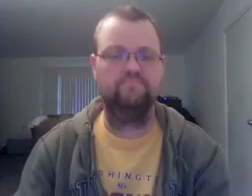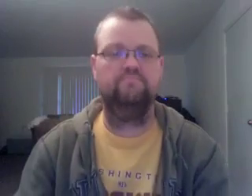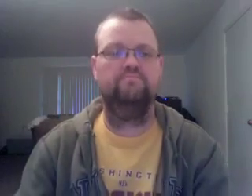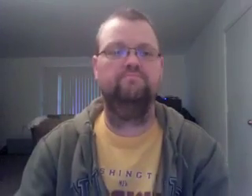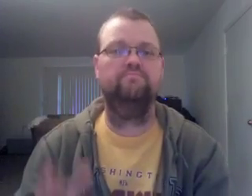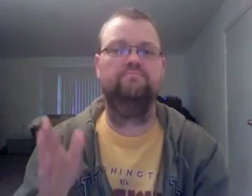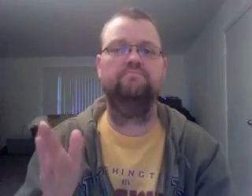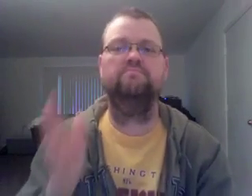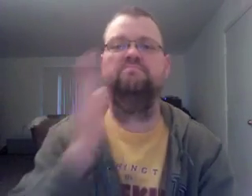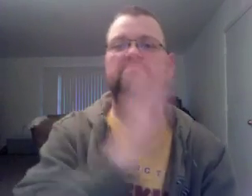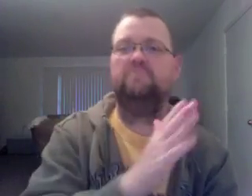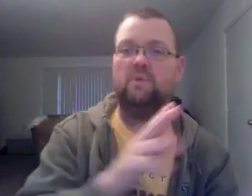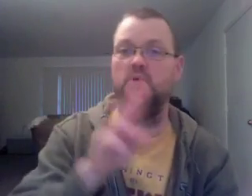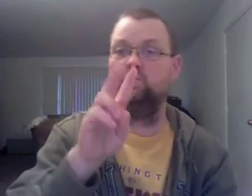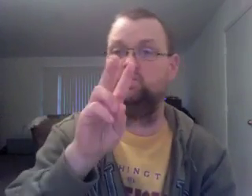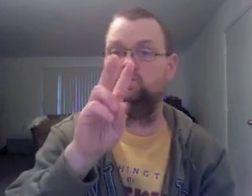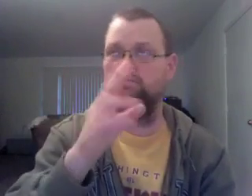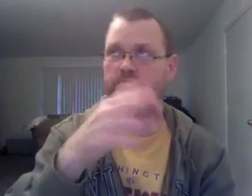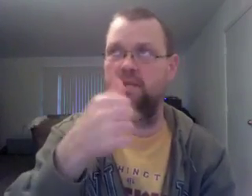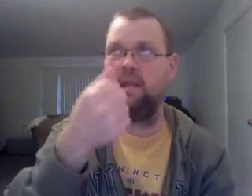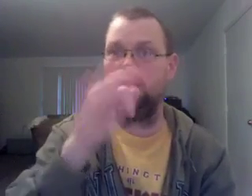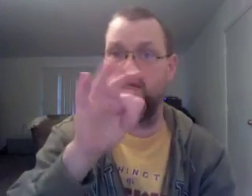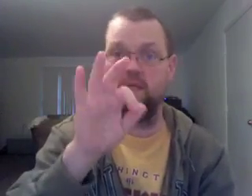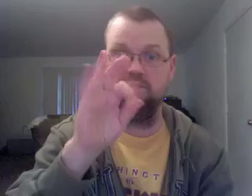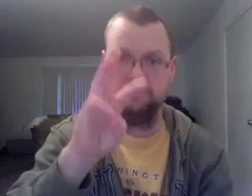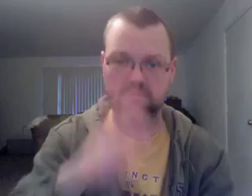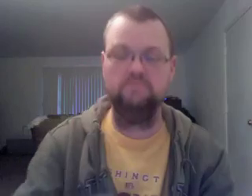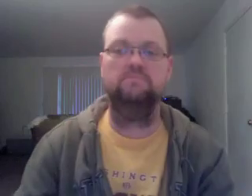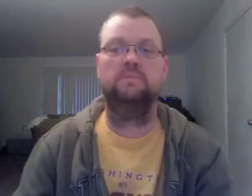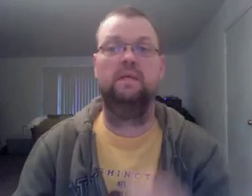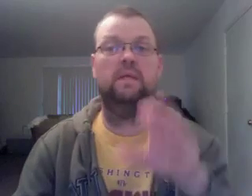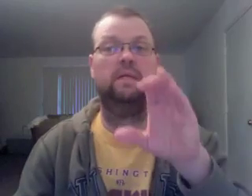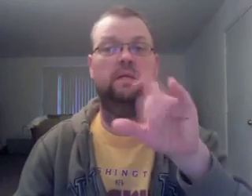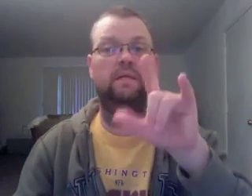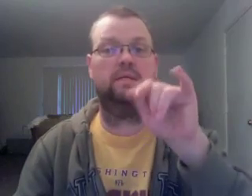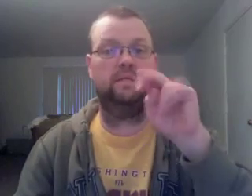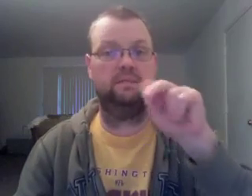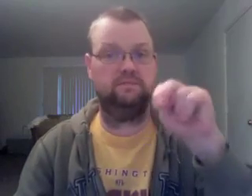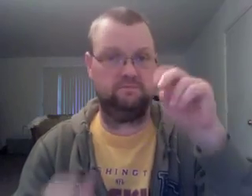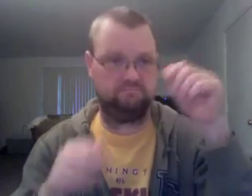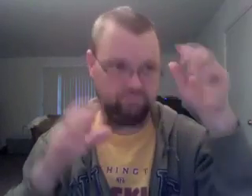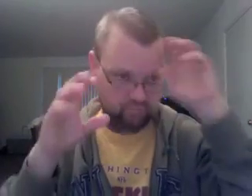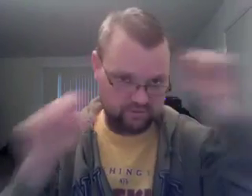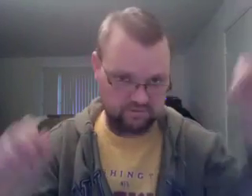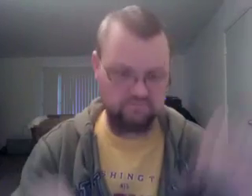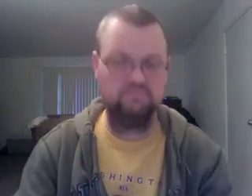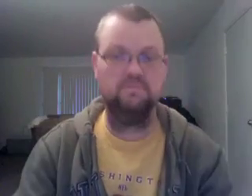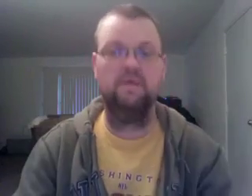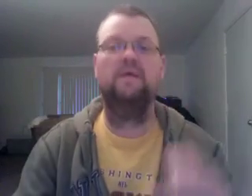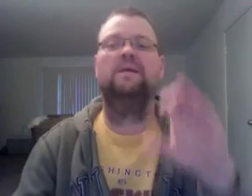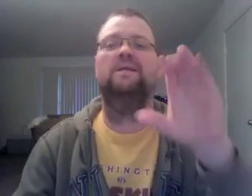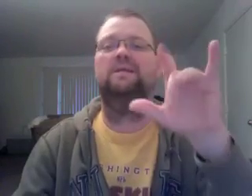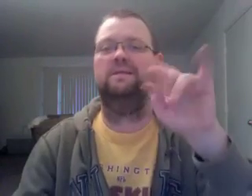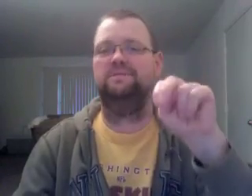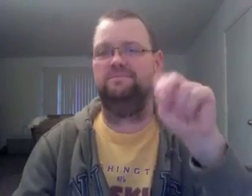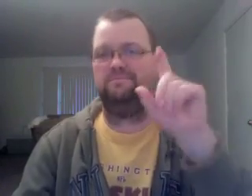three off. Behind the day, we talked about how he's $35. After a quick, a week ago, produced a